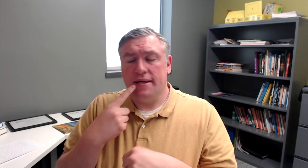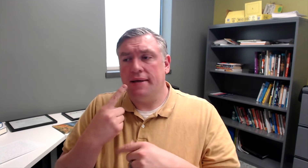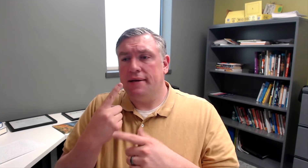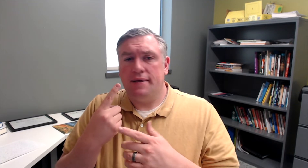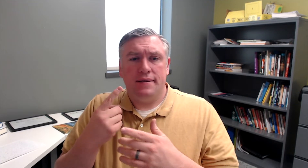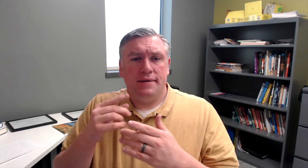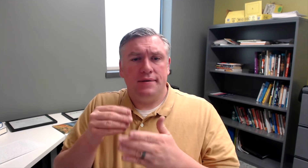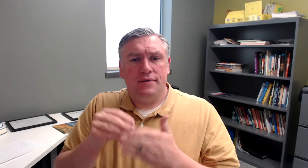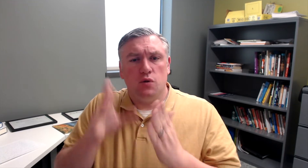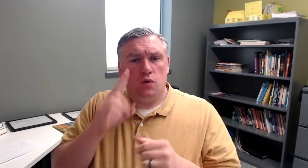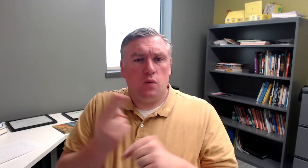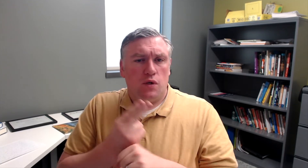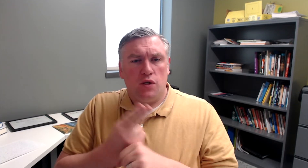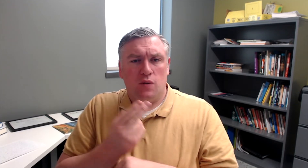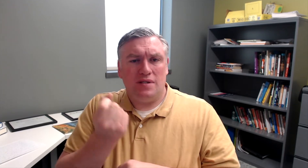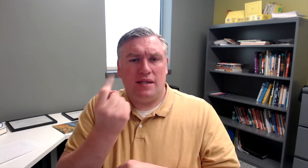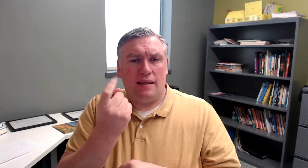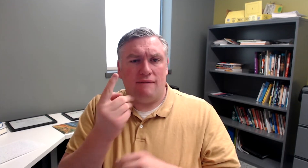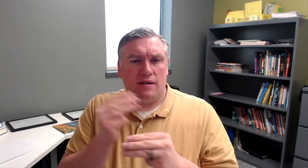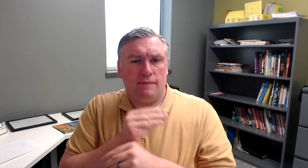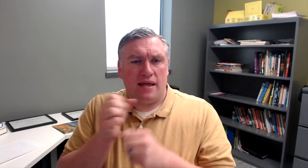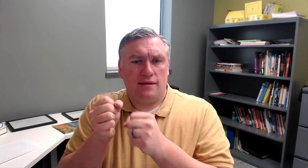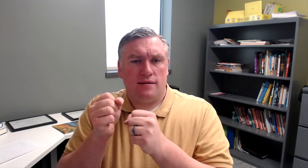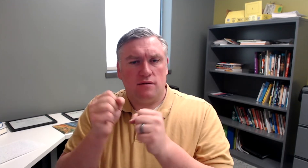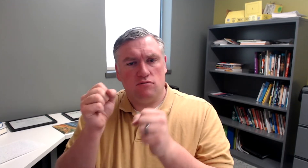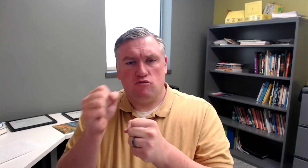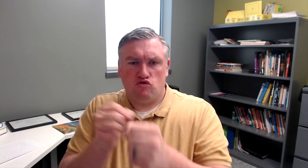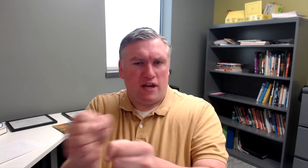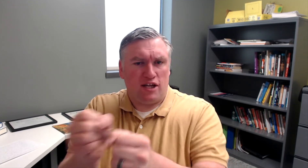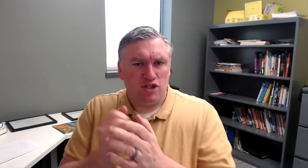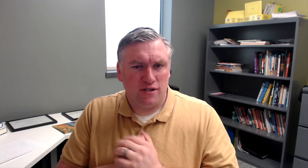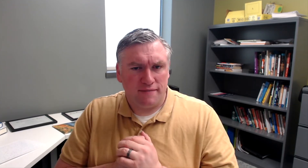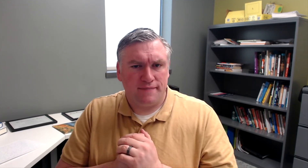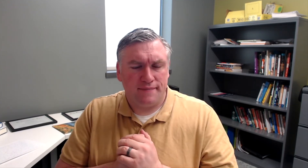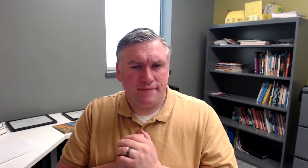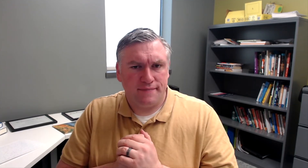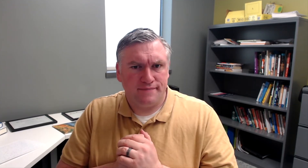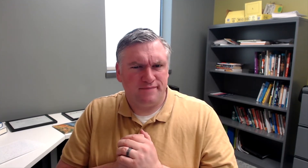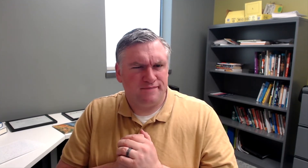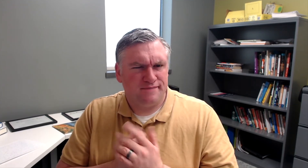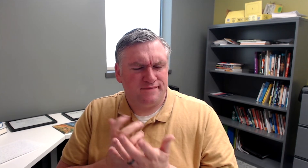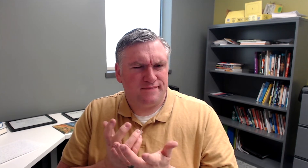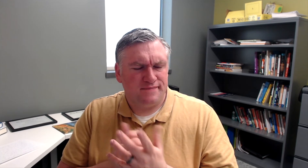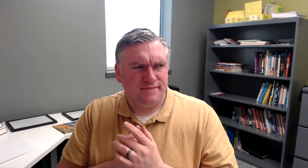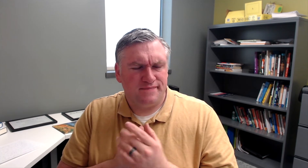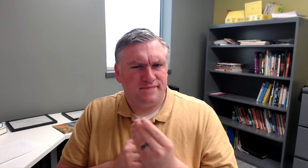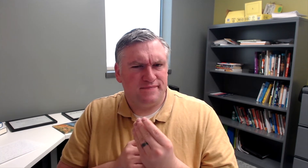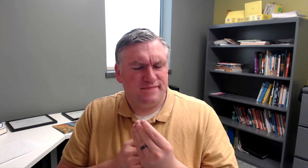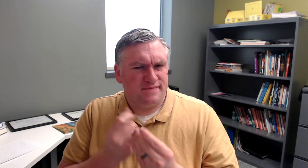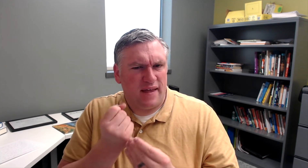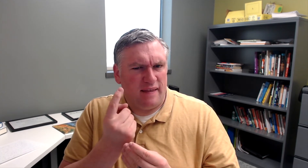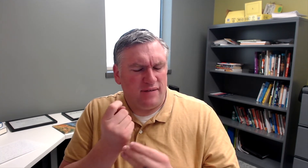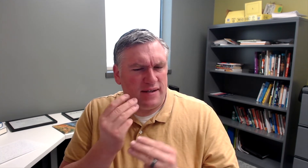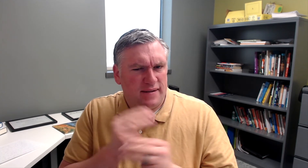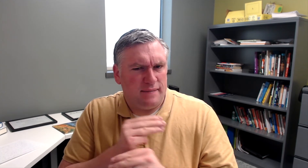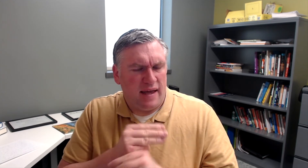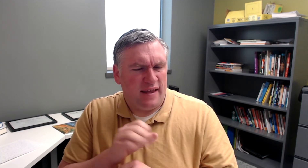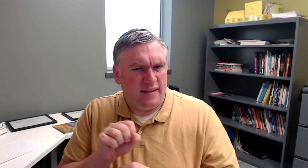I've seen an IEP where the student needs to use the 11 math strategies. And I'm like, what are